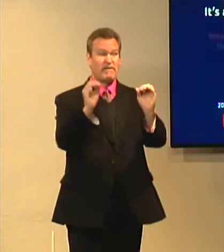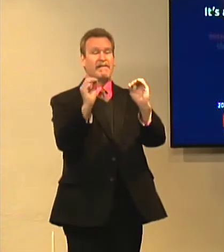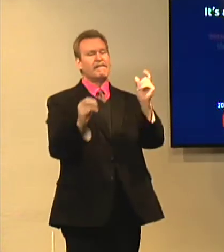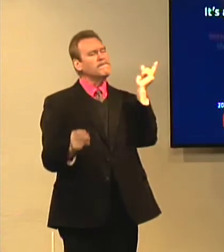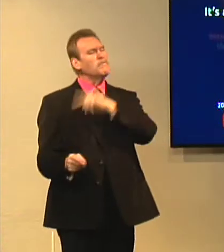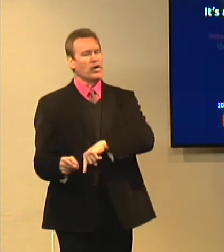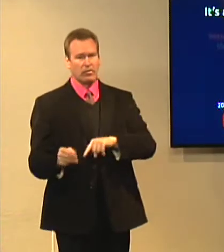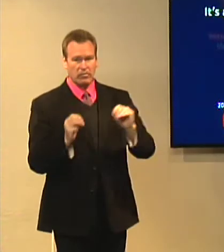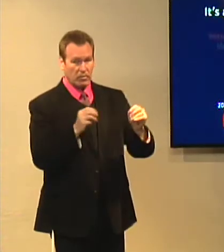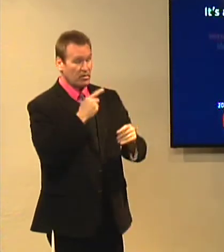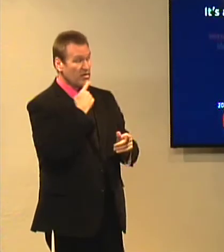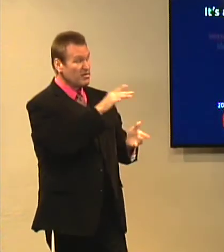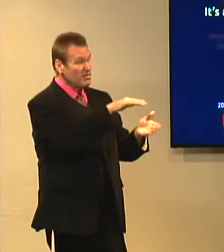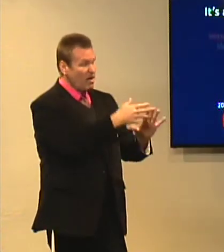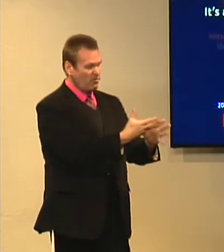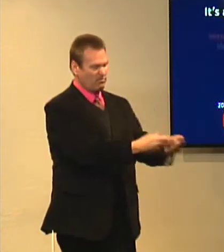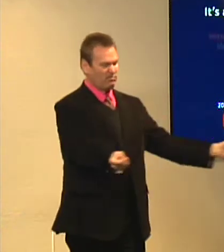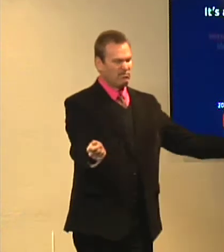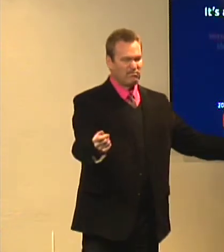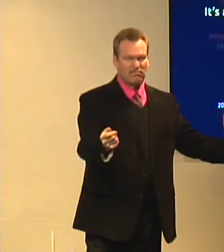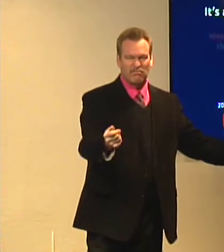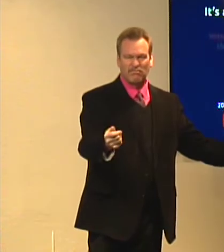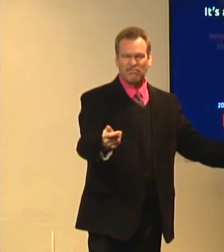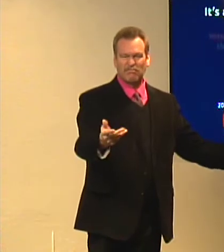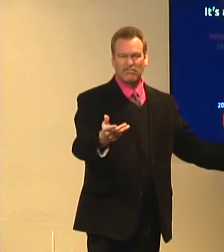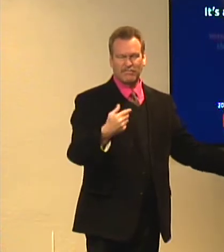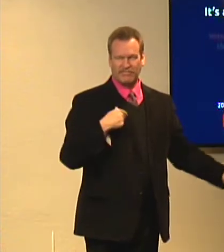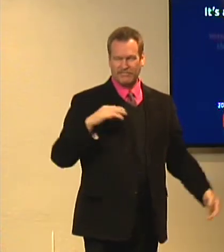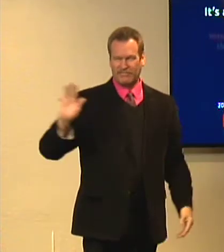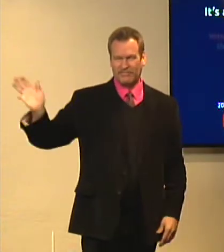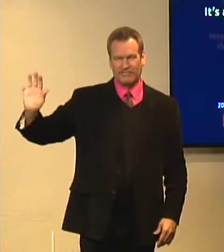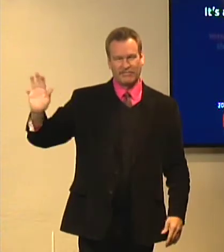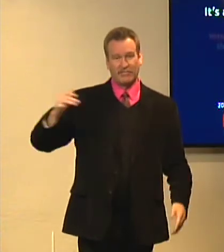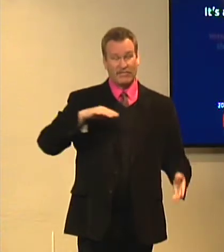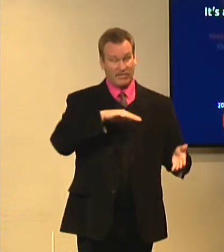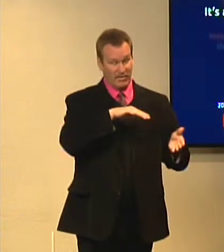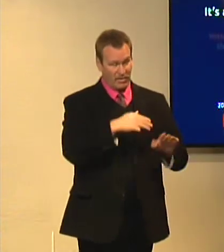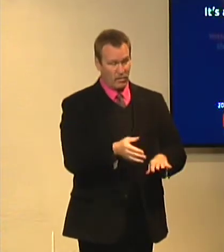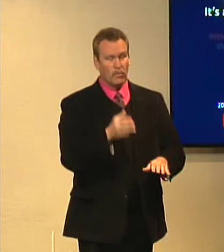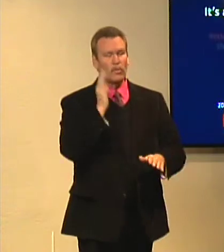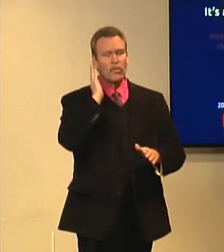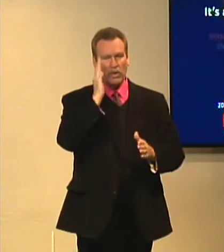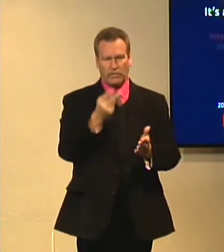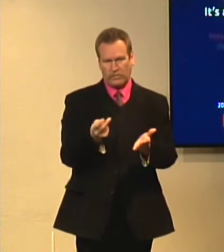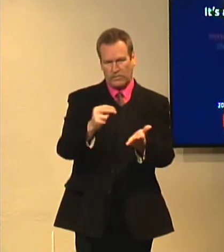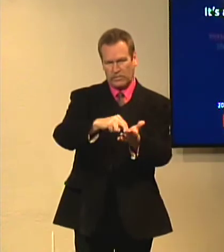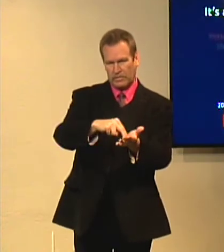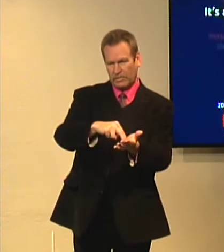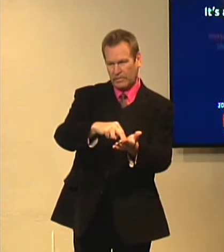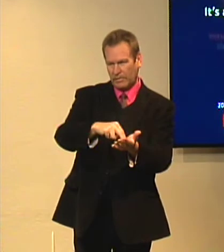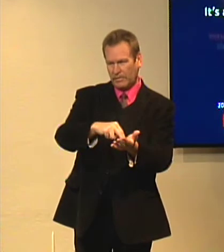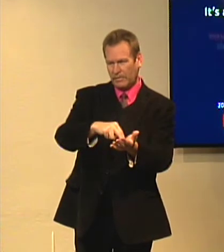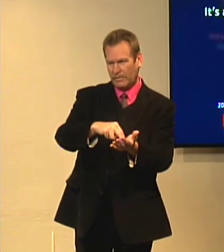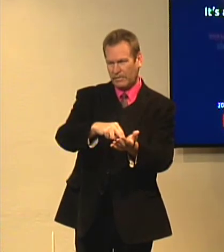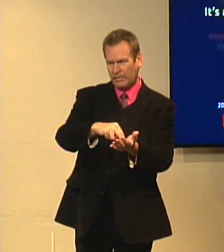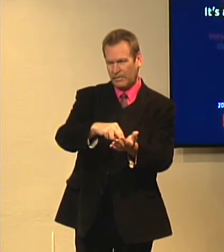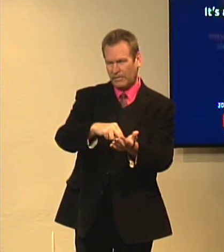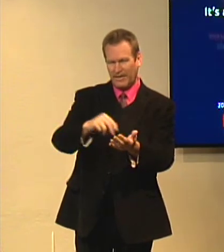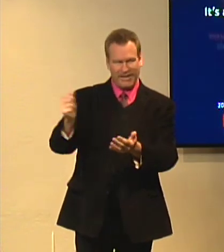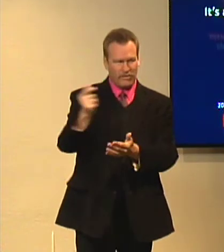So some false teachers say Jesus died and his body was disintegrated like everyone else. But I